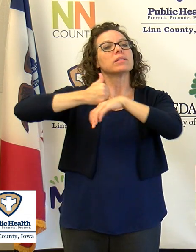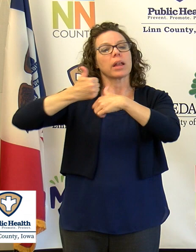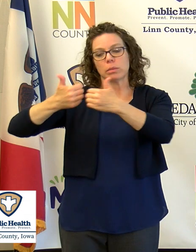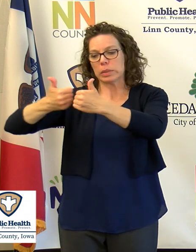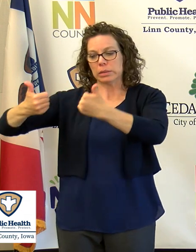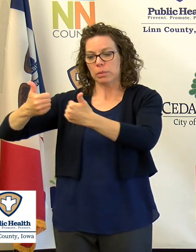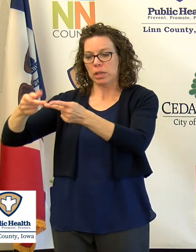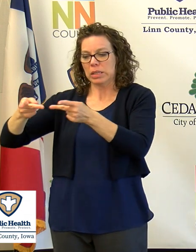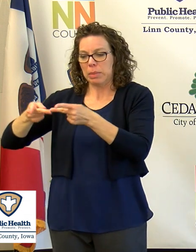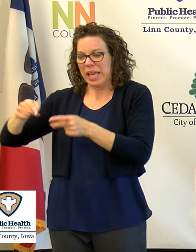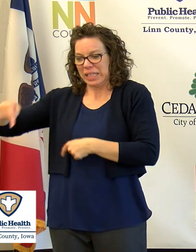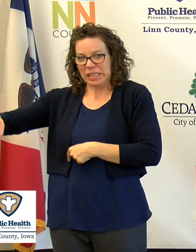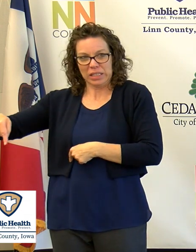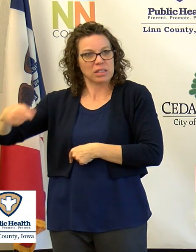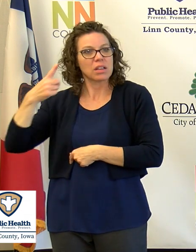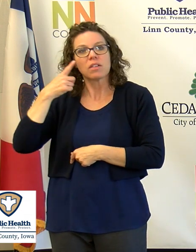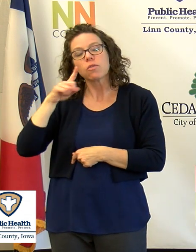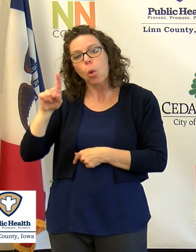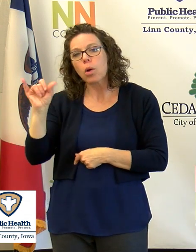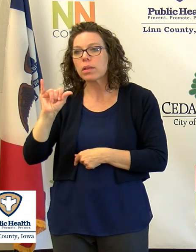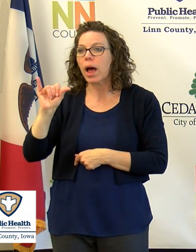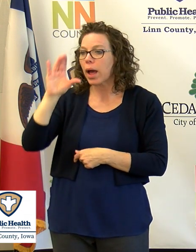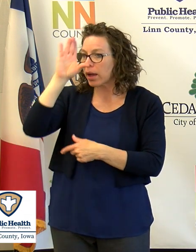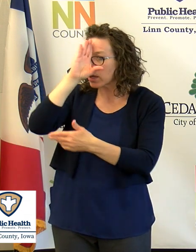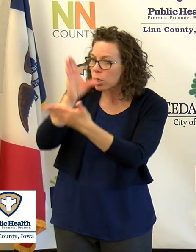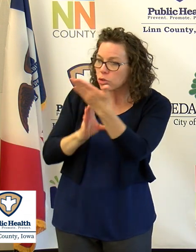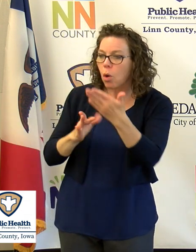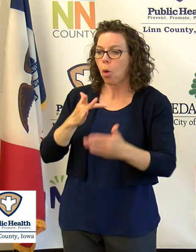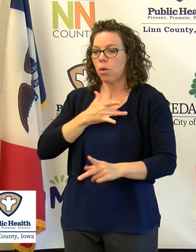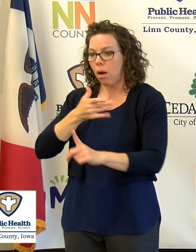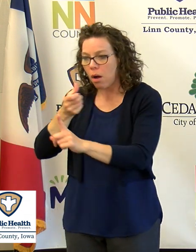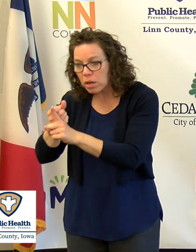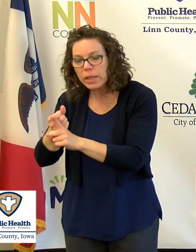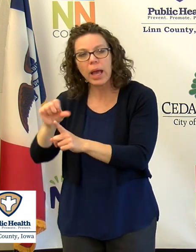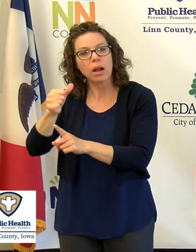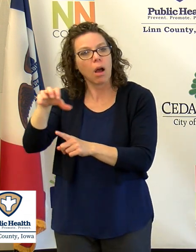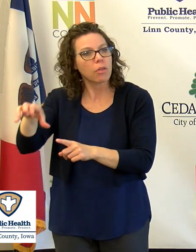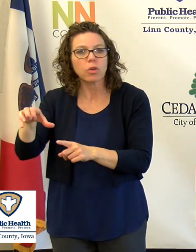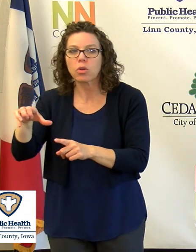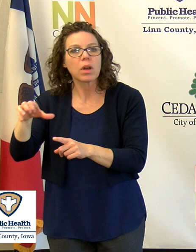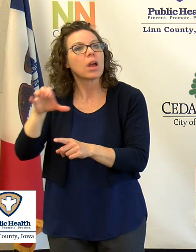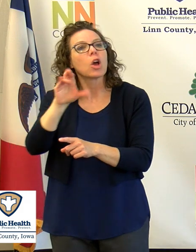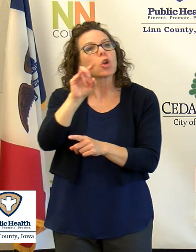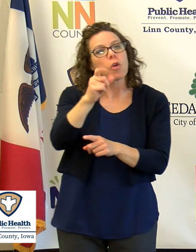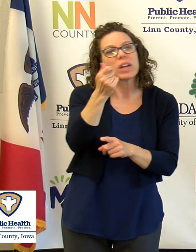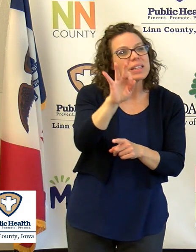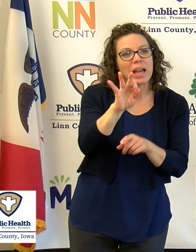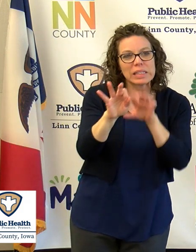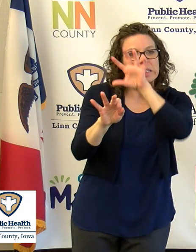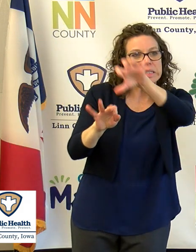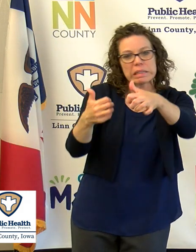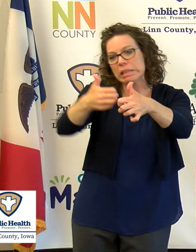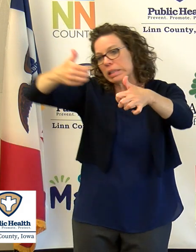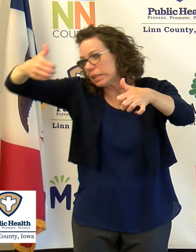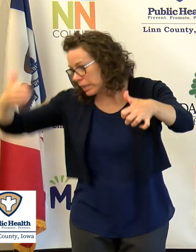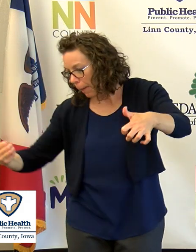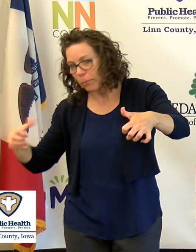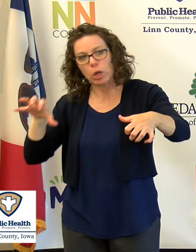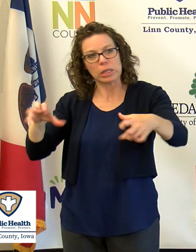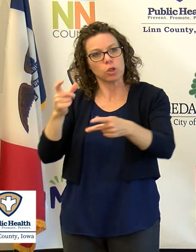care for acute things like strokes or heart attacks or traumas or things that otherwise would be delayed.